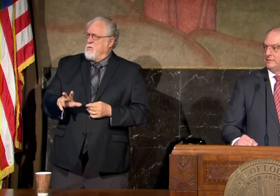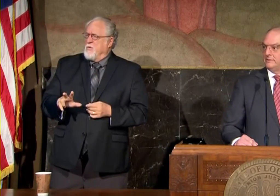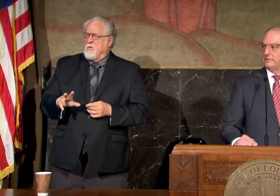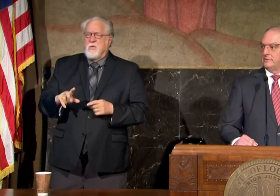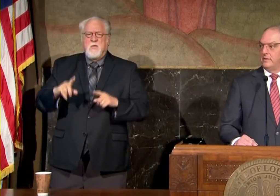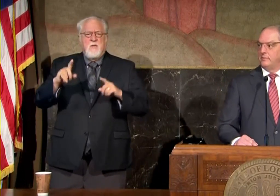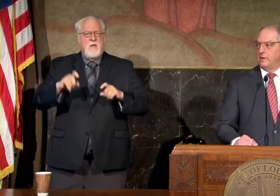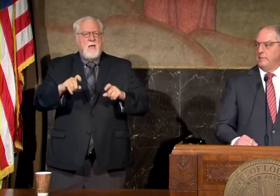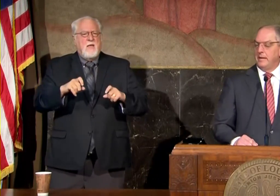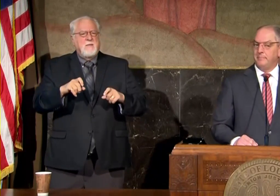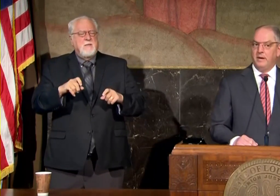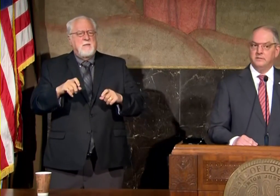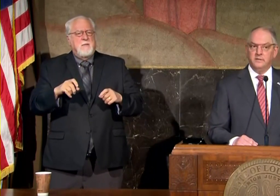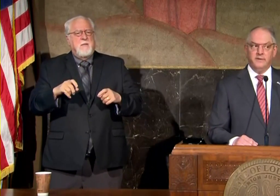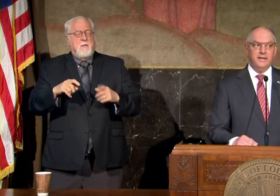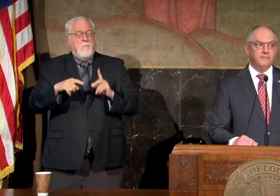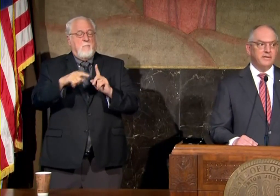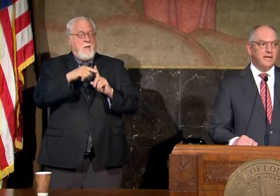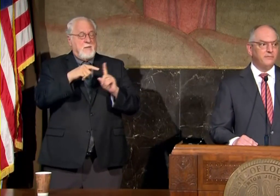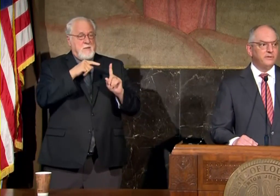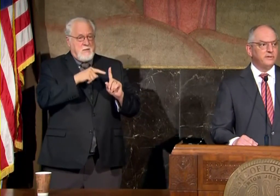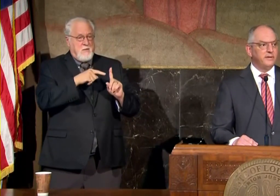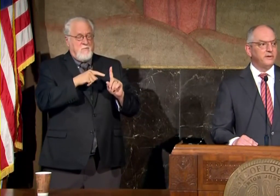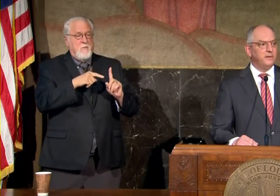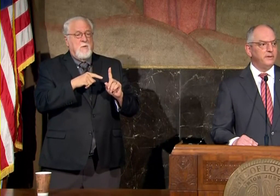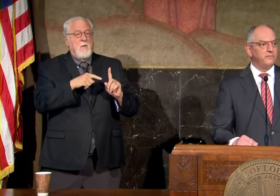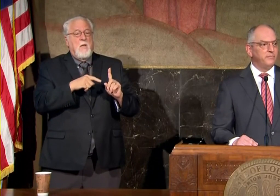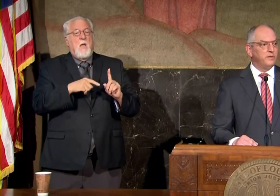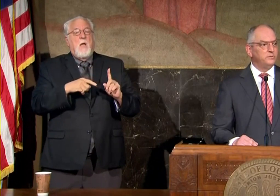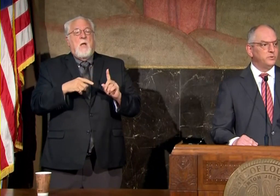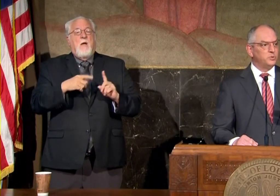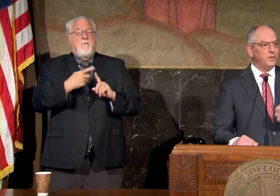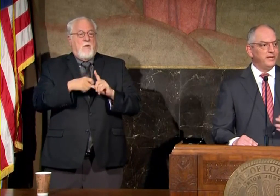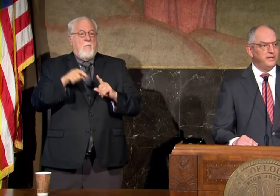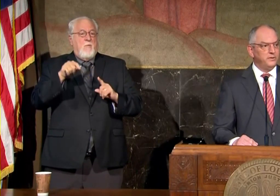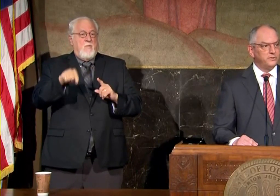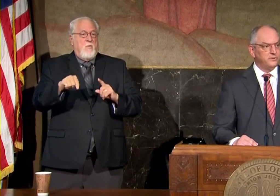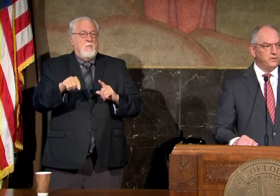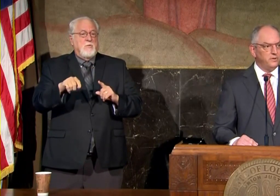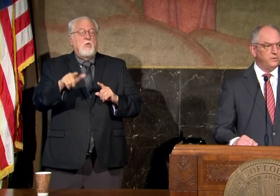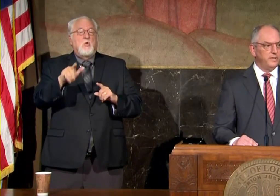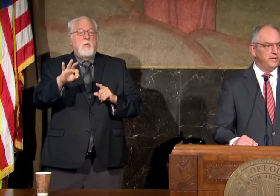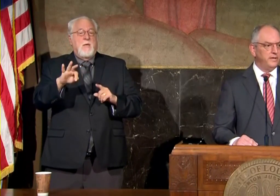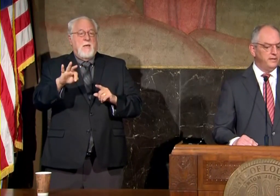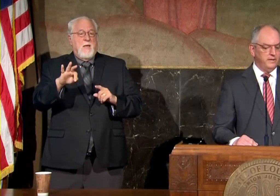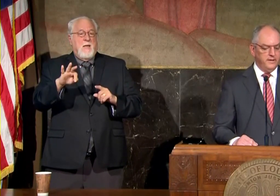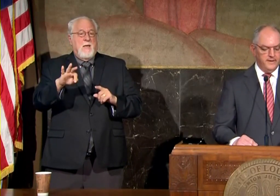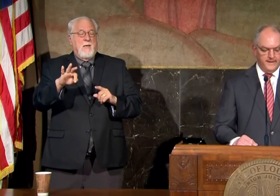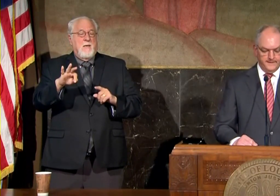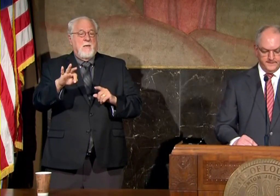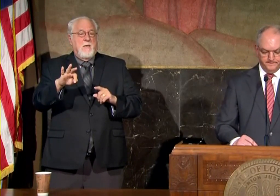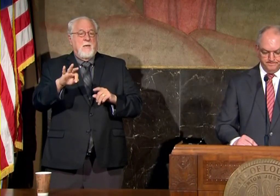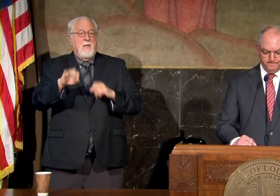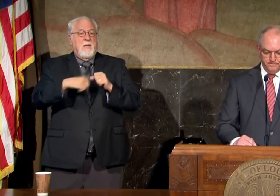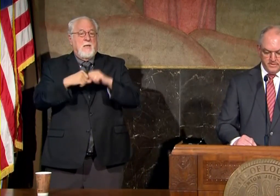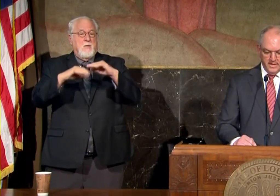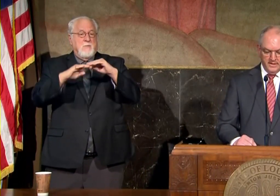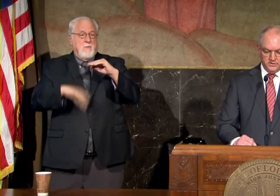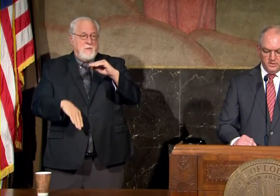the tests that are coming in positive any given day recently are coming from those who were 29 years old and under